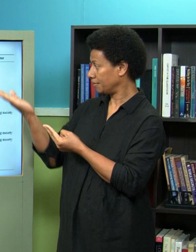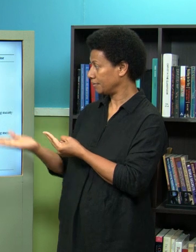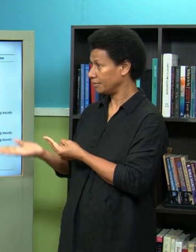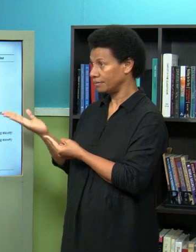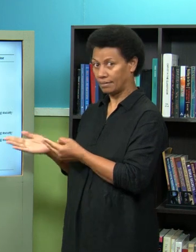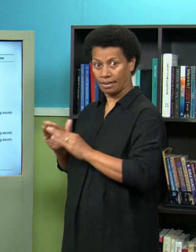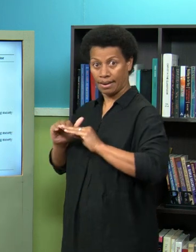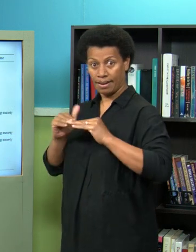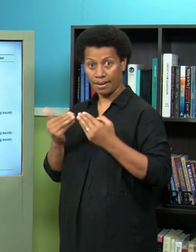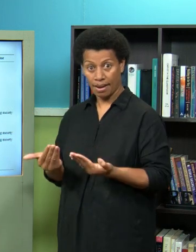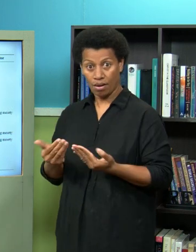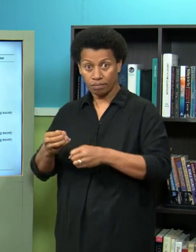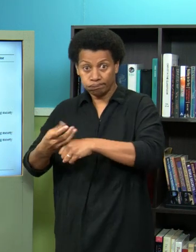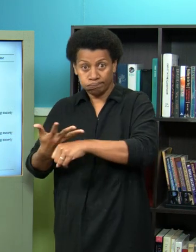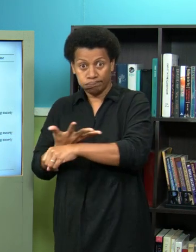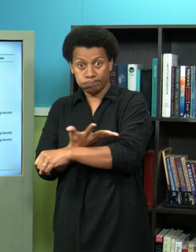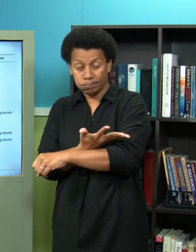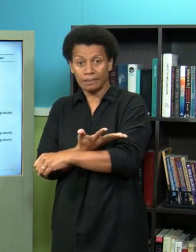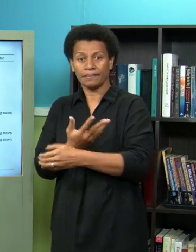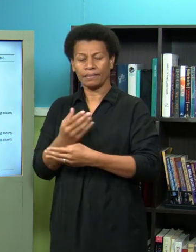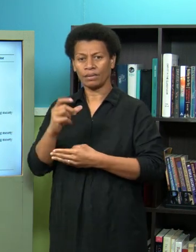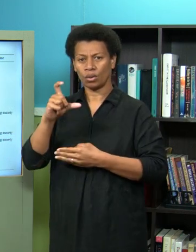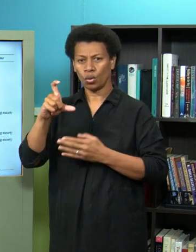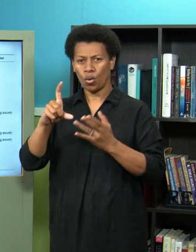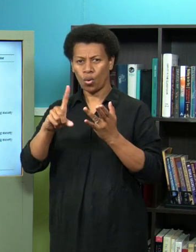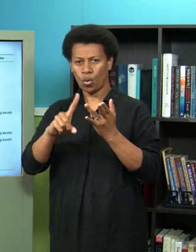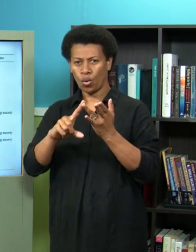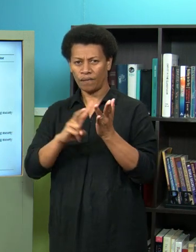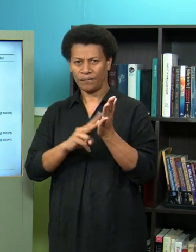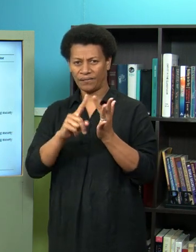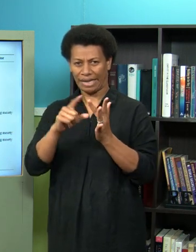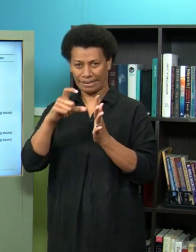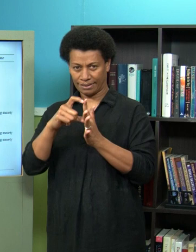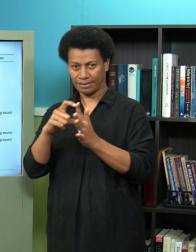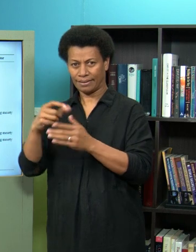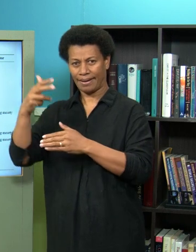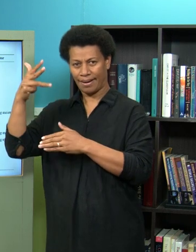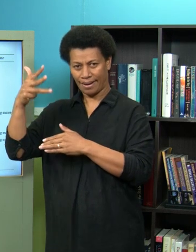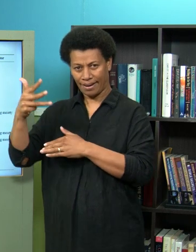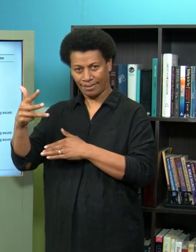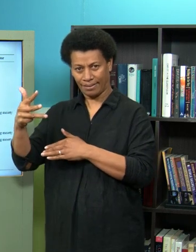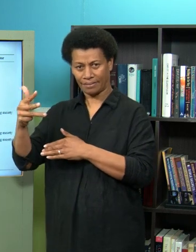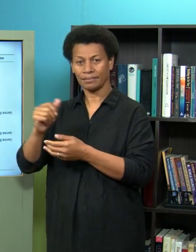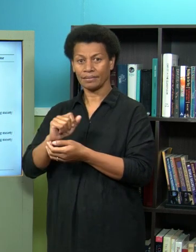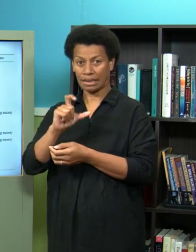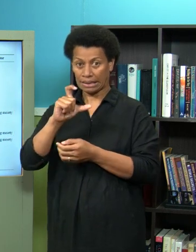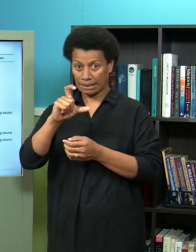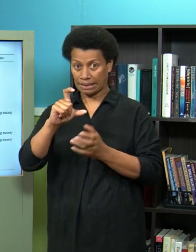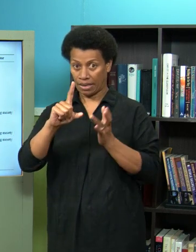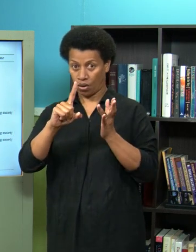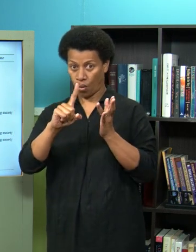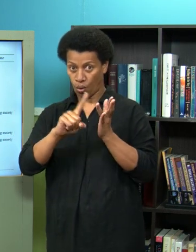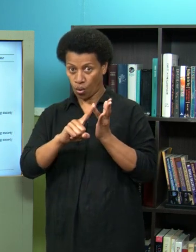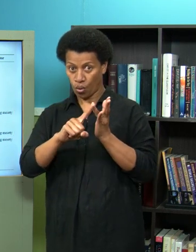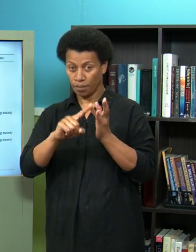affecting us at the moment is the COVID-19 COVID is basically CO corona V is